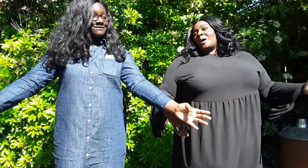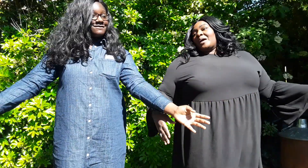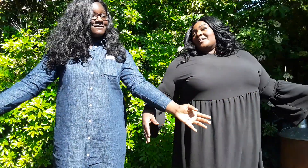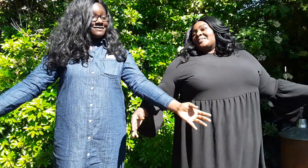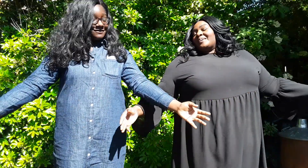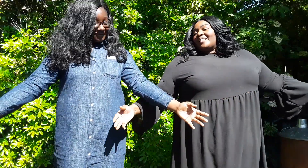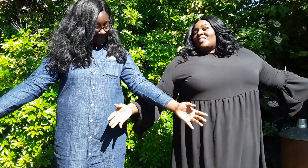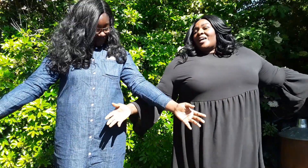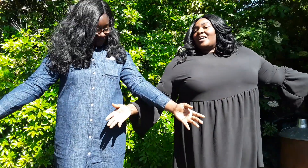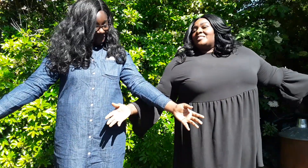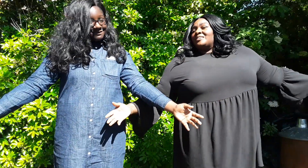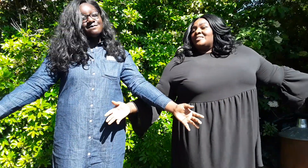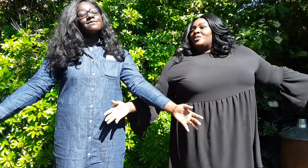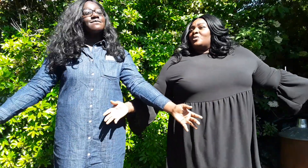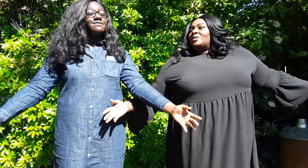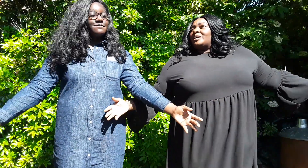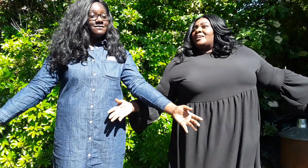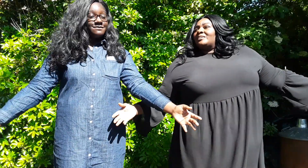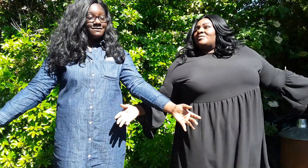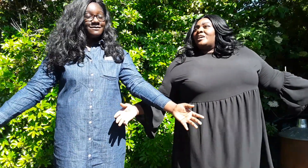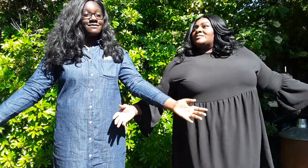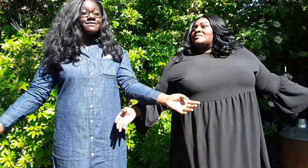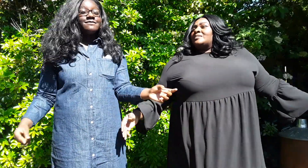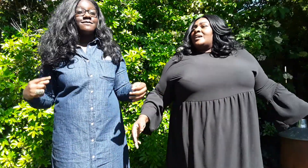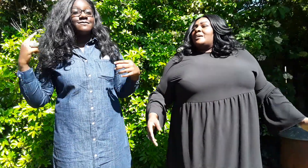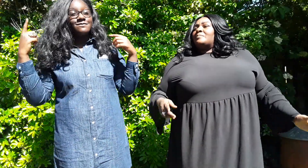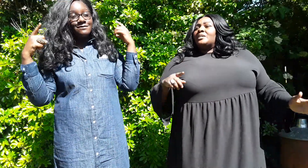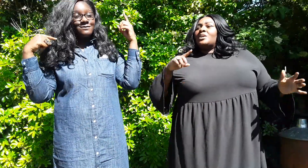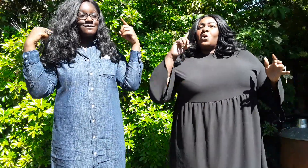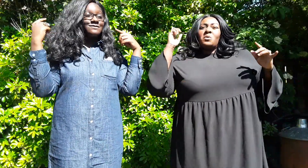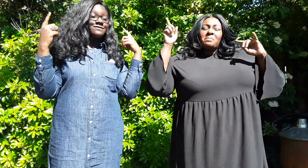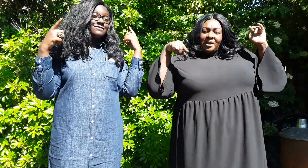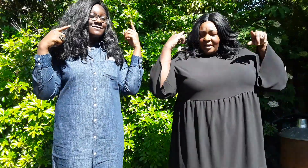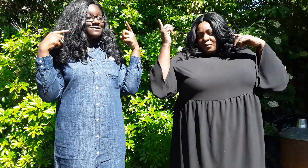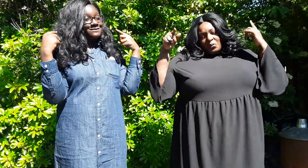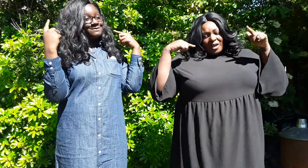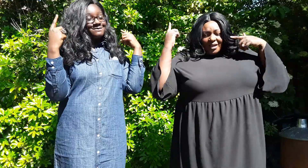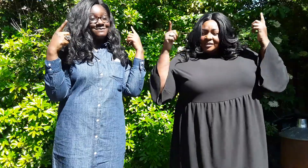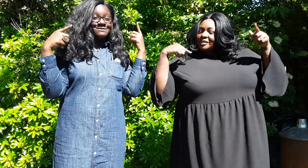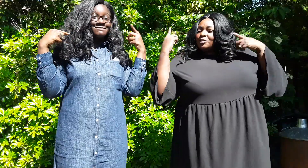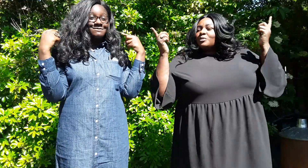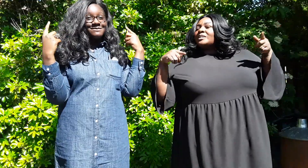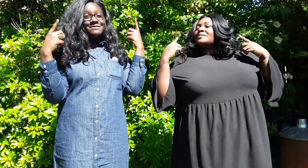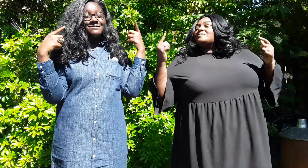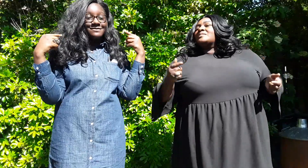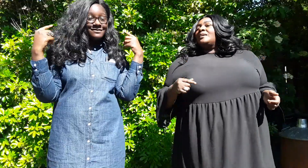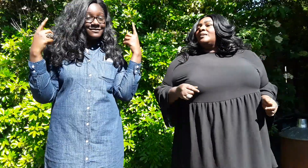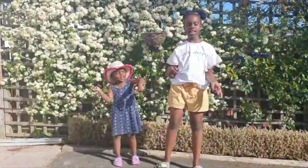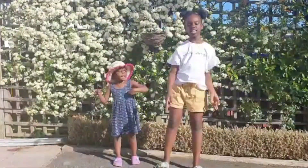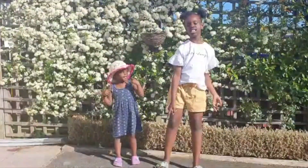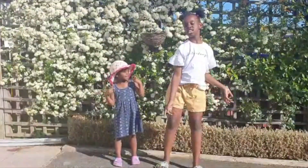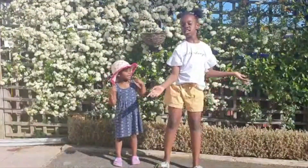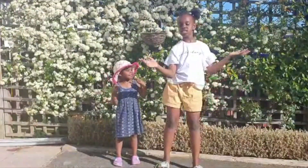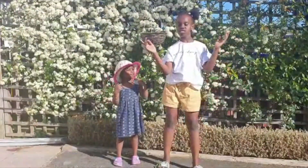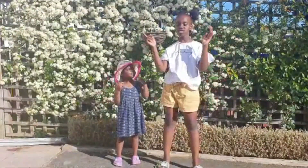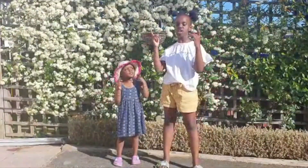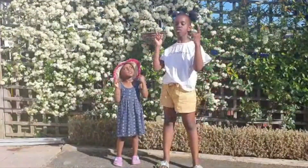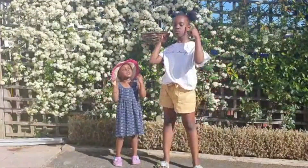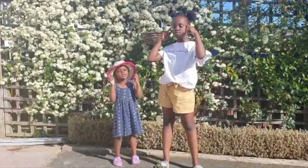wider than the universe and beyond my wildest dreams And He's known